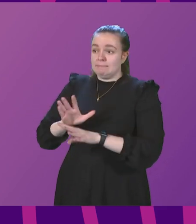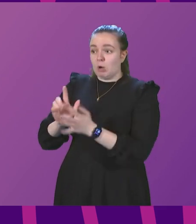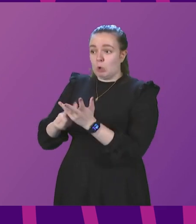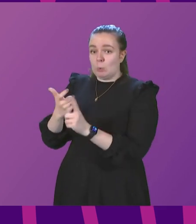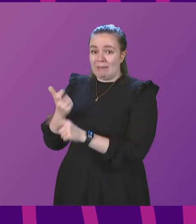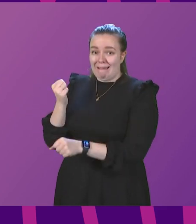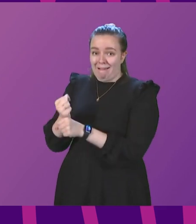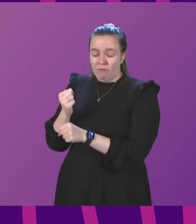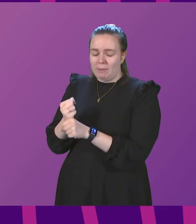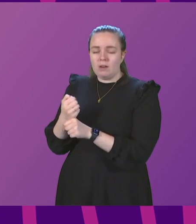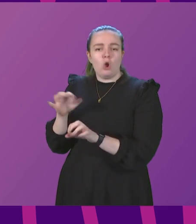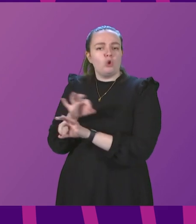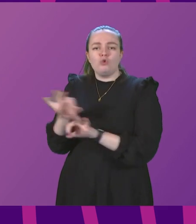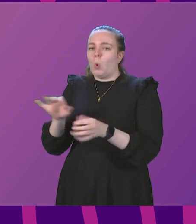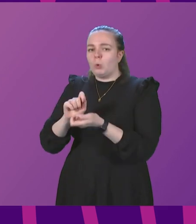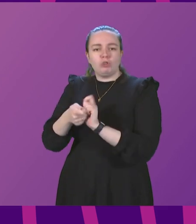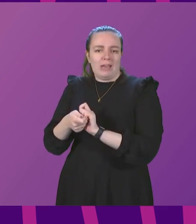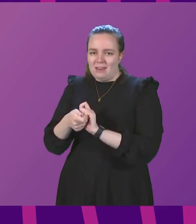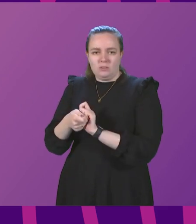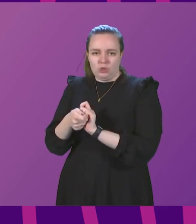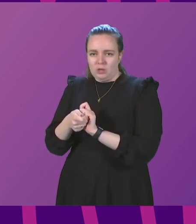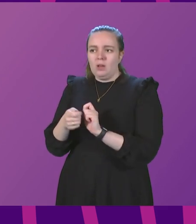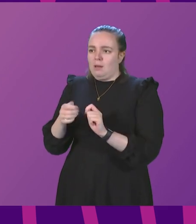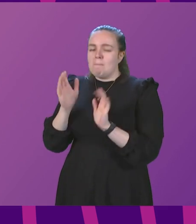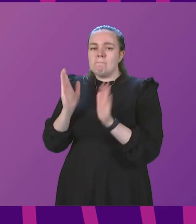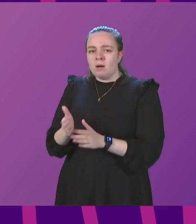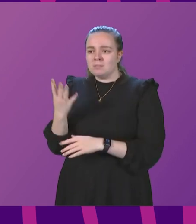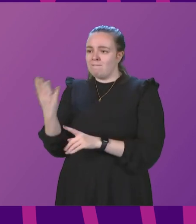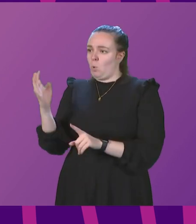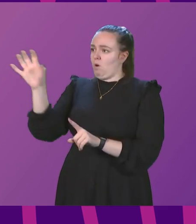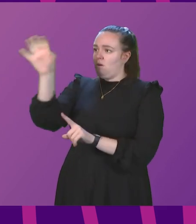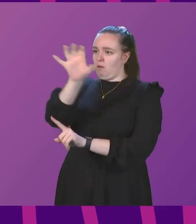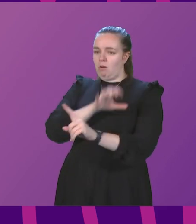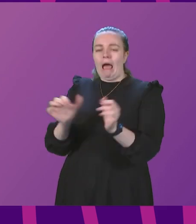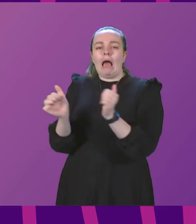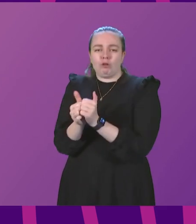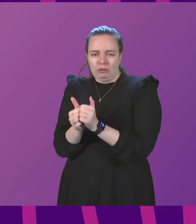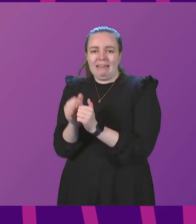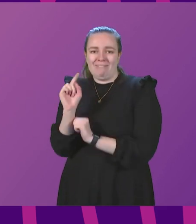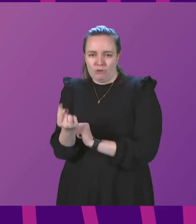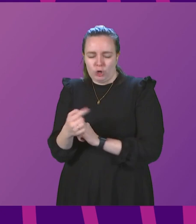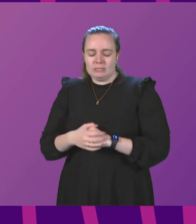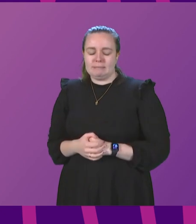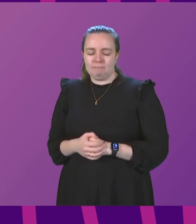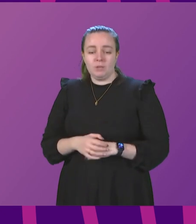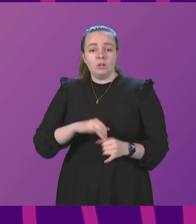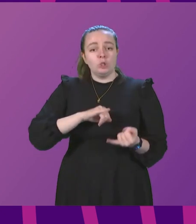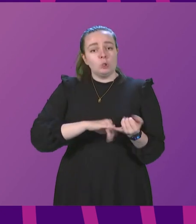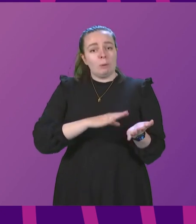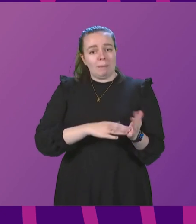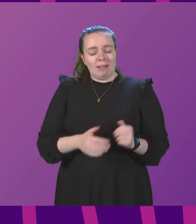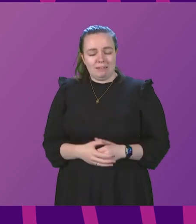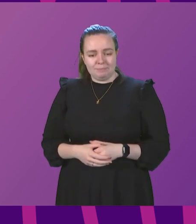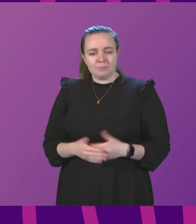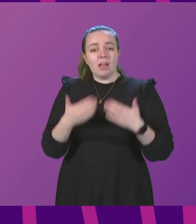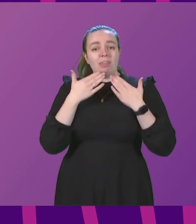that no change to that should be made without the agreement of all four governments across the UK. Stuart McMillan, to be followed by Ross Greer. Thank